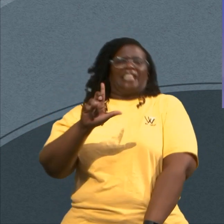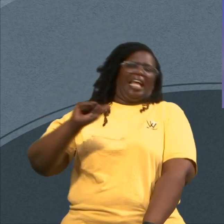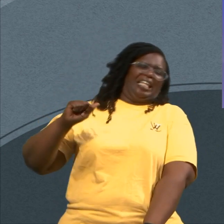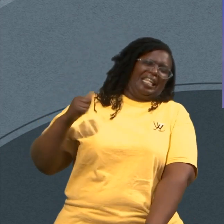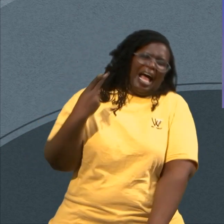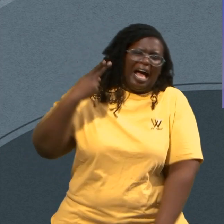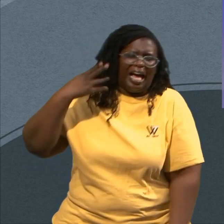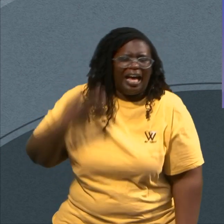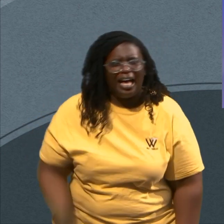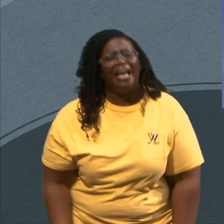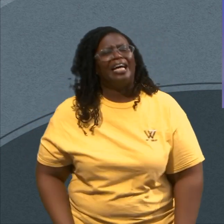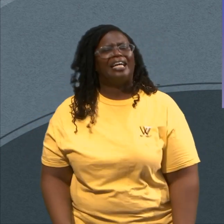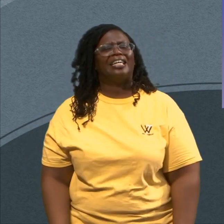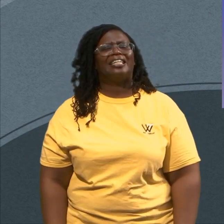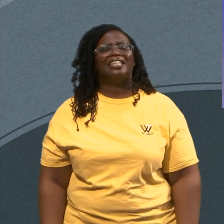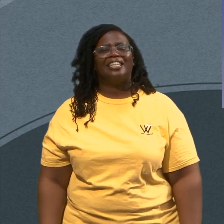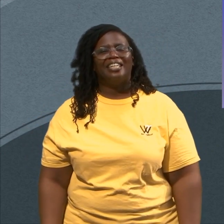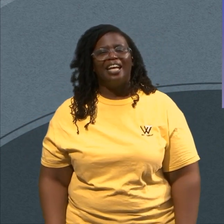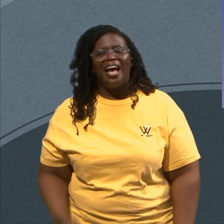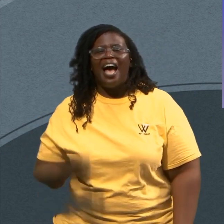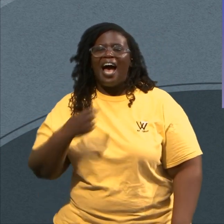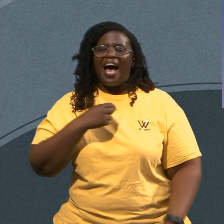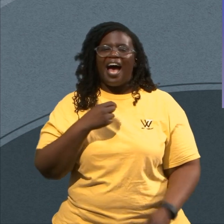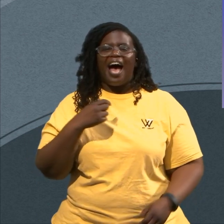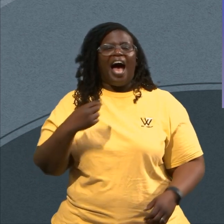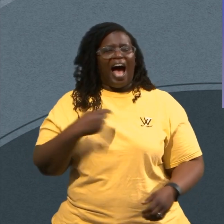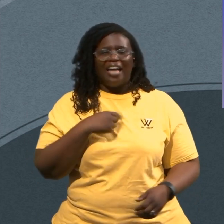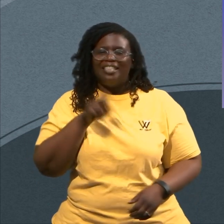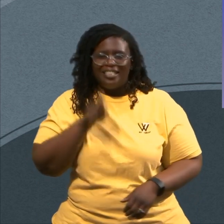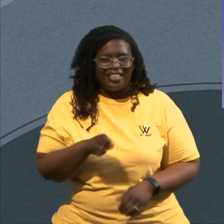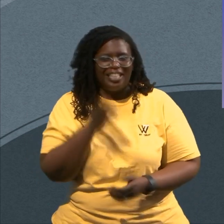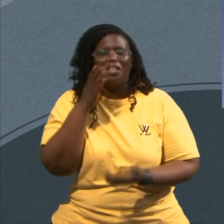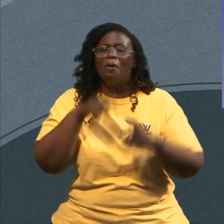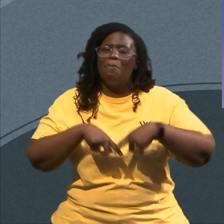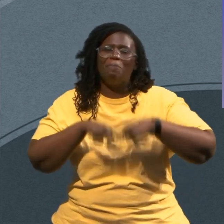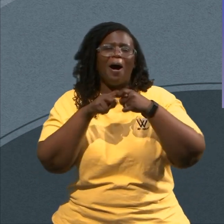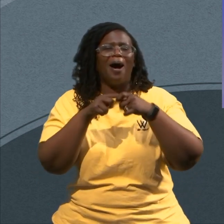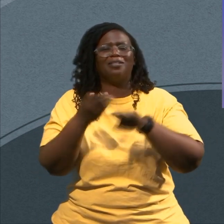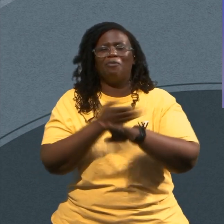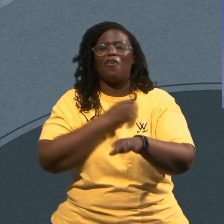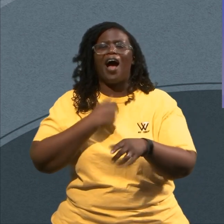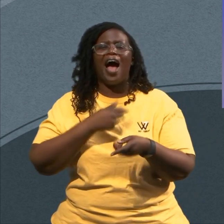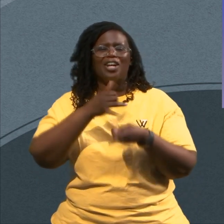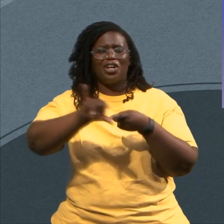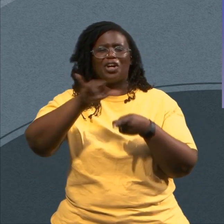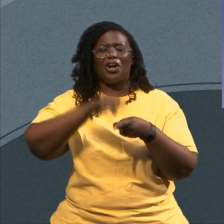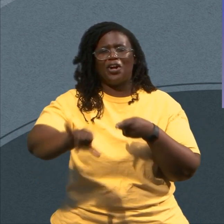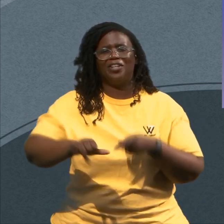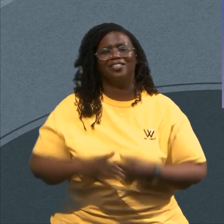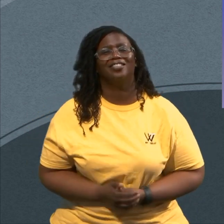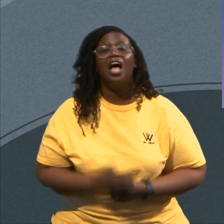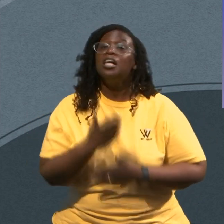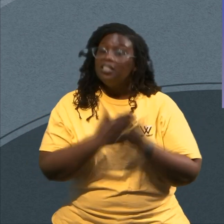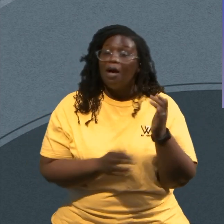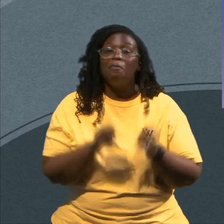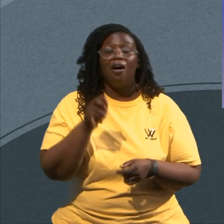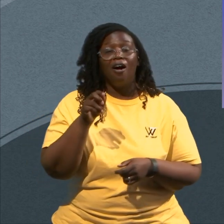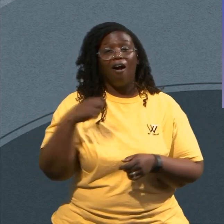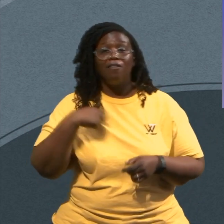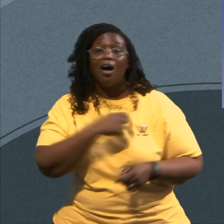It was like I gotta shut Up Before I Curse Y'all not Harking to me Because some Of y'all Need to get To a point Where you Sit